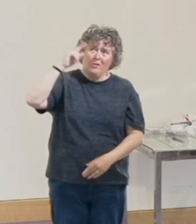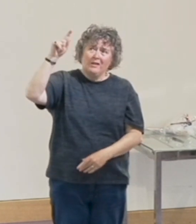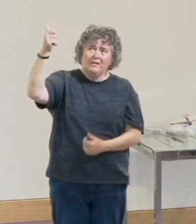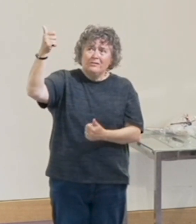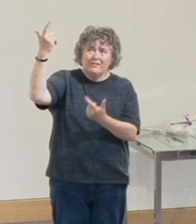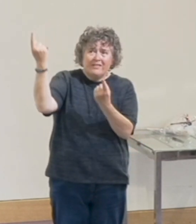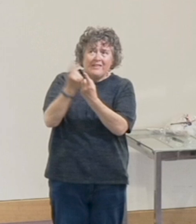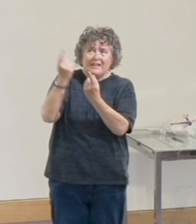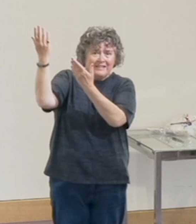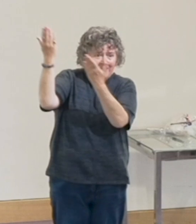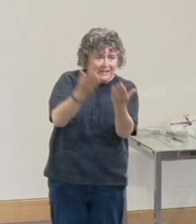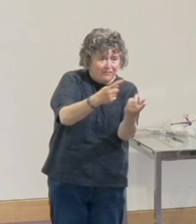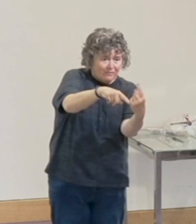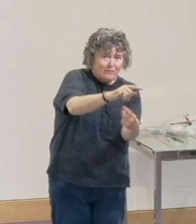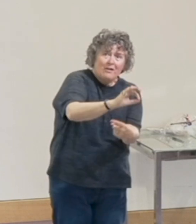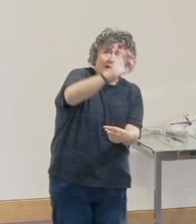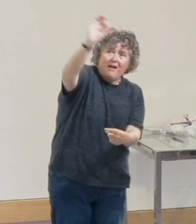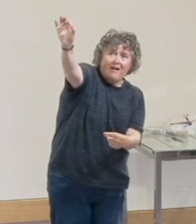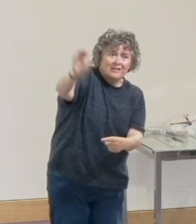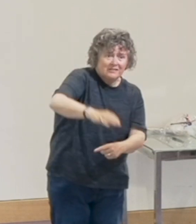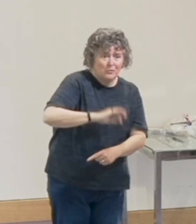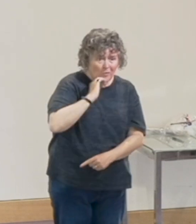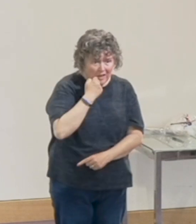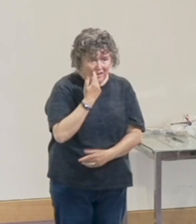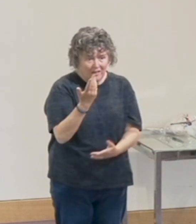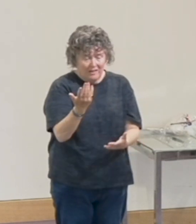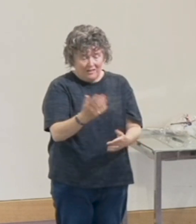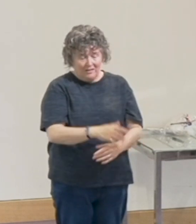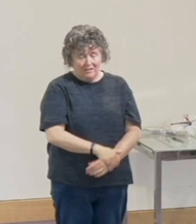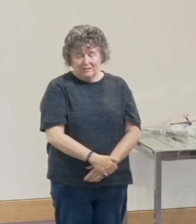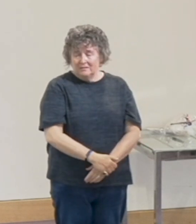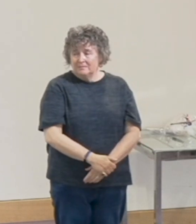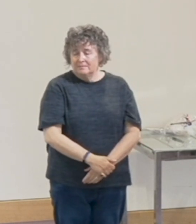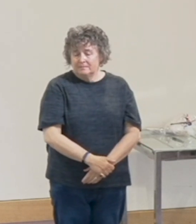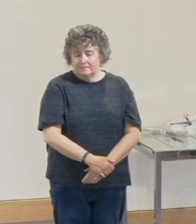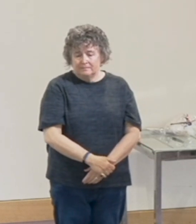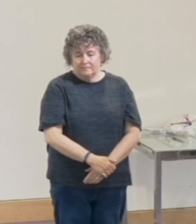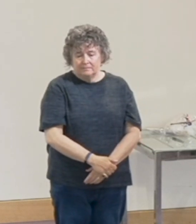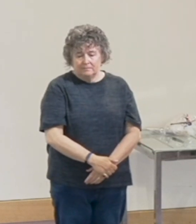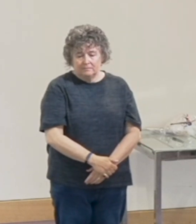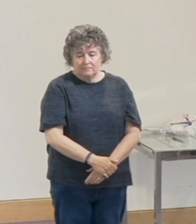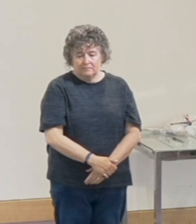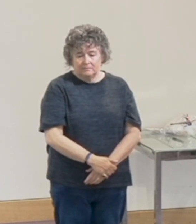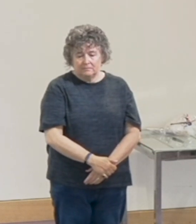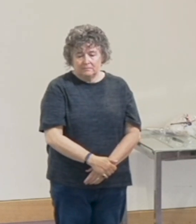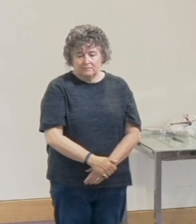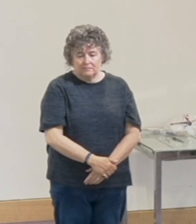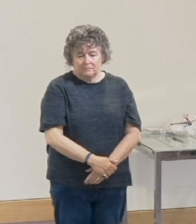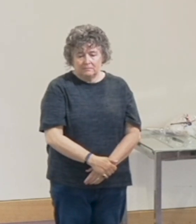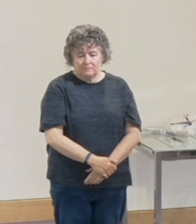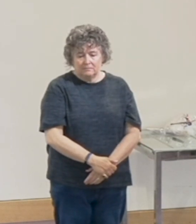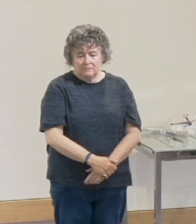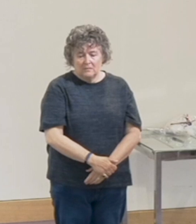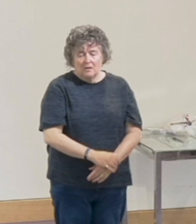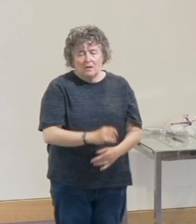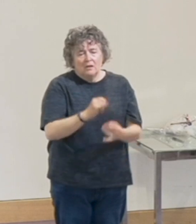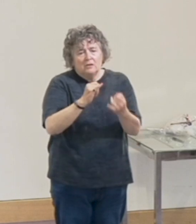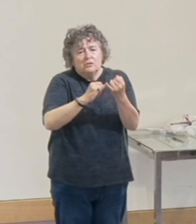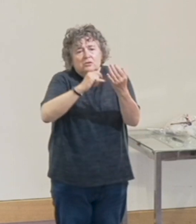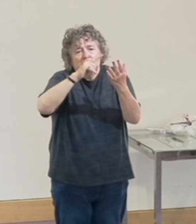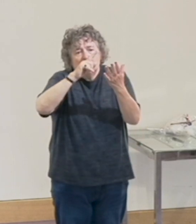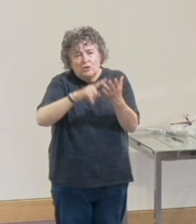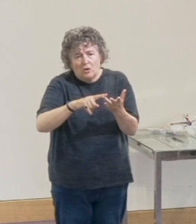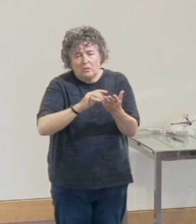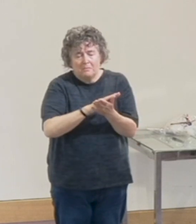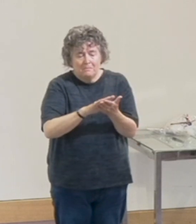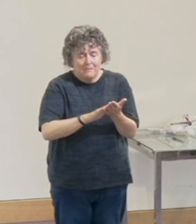to those who ask him? And this is the verse we're looking at. And it starts with the word, so. It